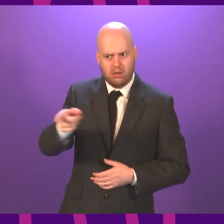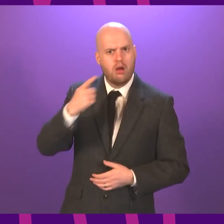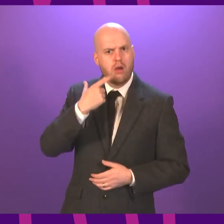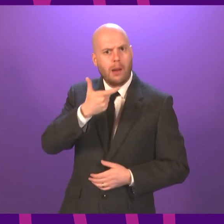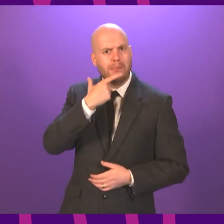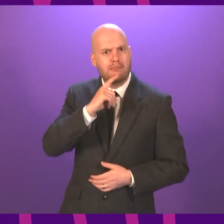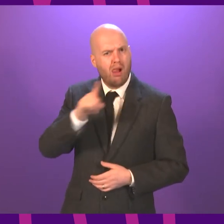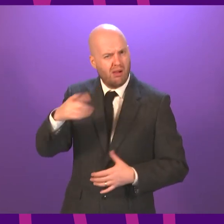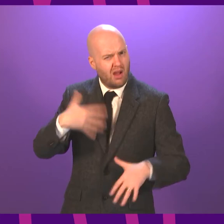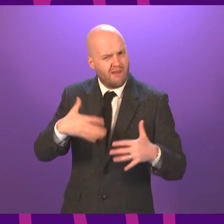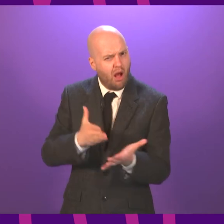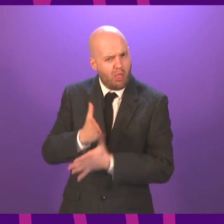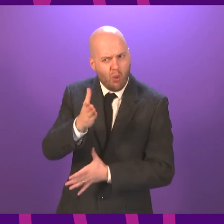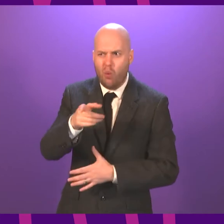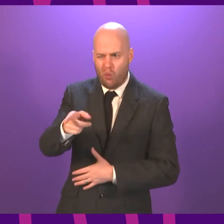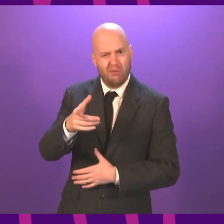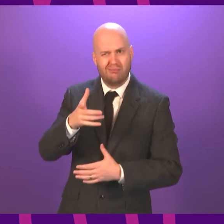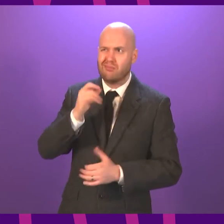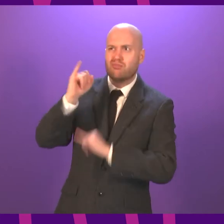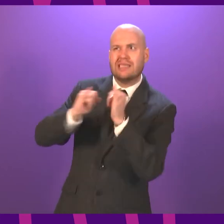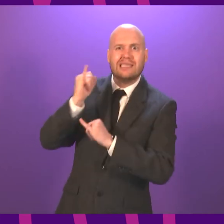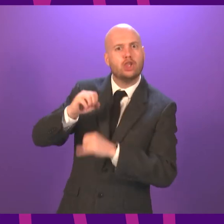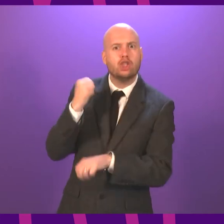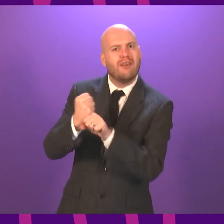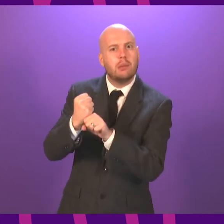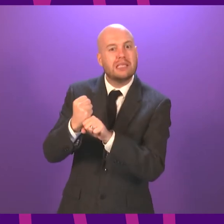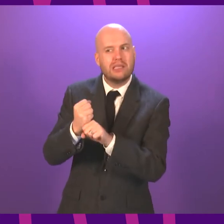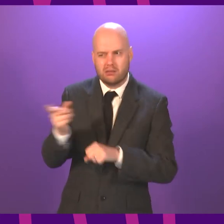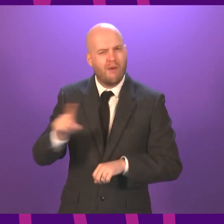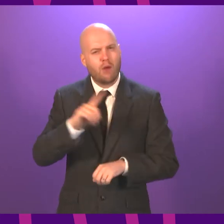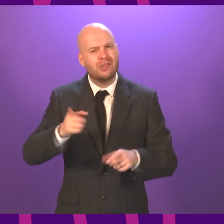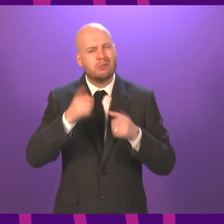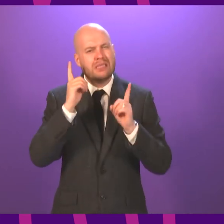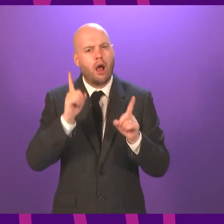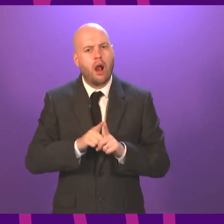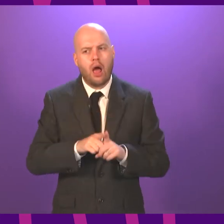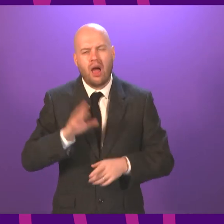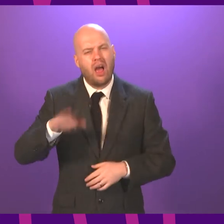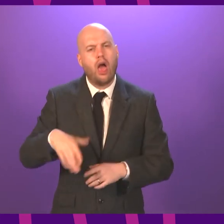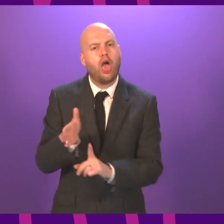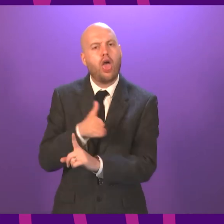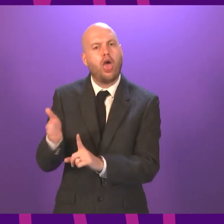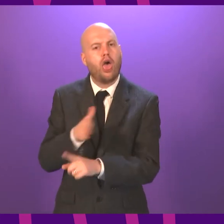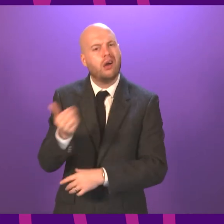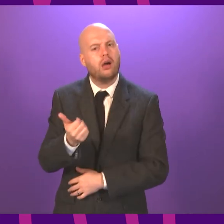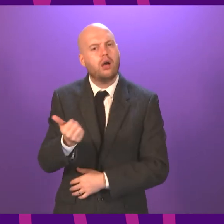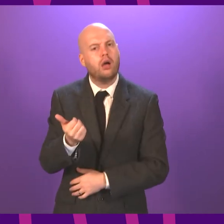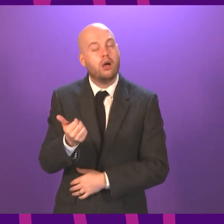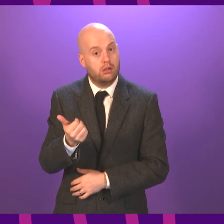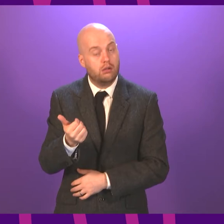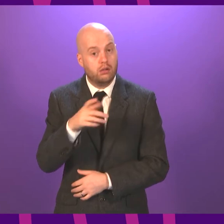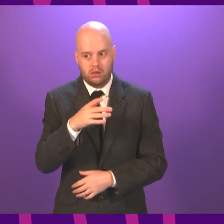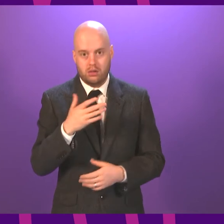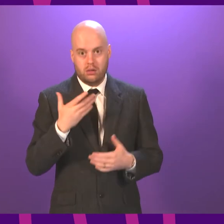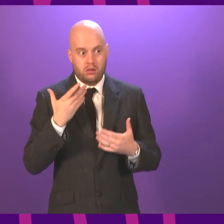this fiasco from the young people who have been most affected. Last summer, it took a week before the SNP finally admitted that their grading